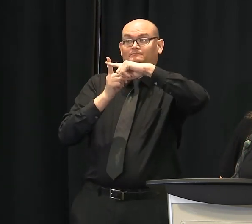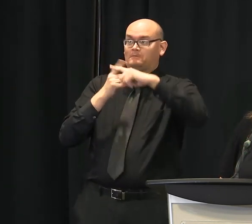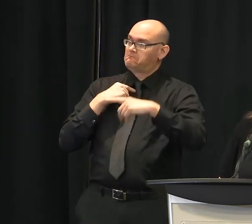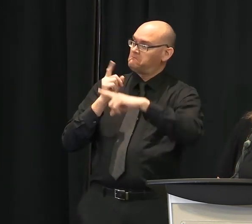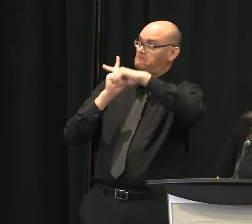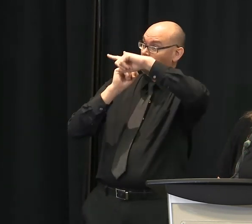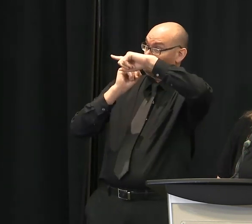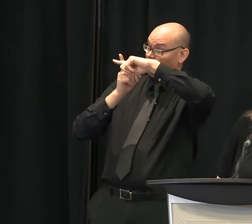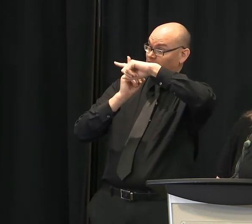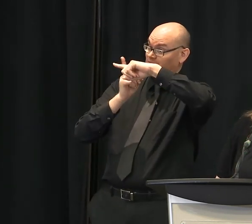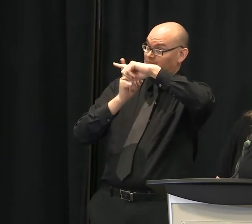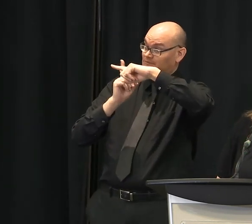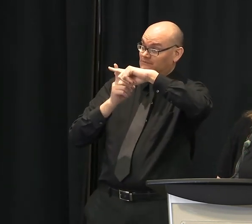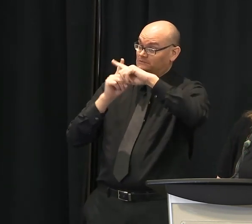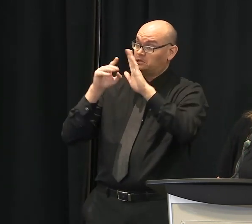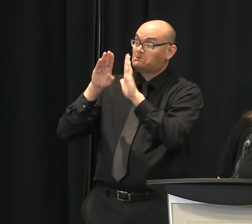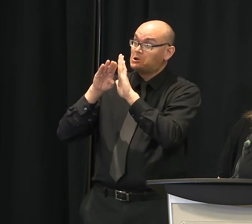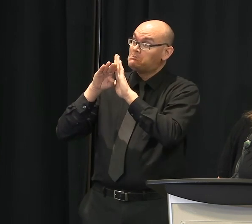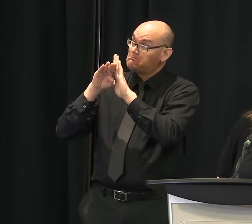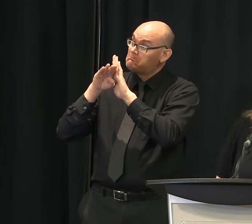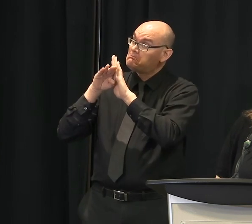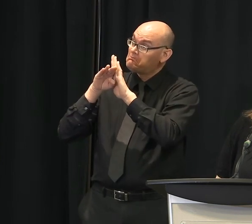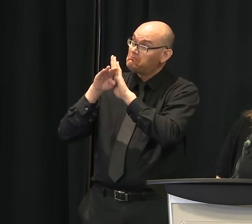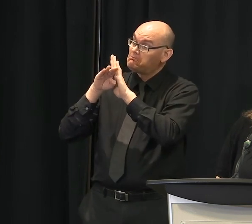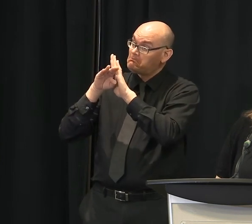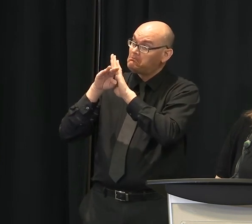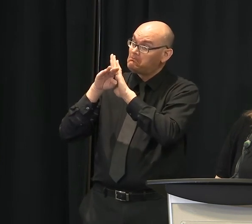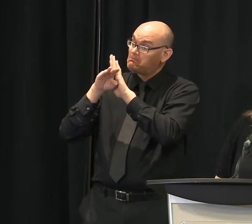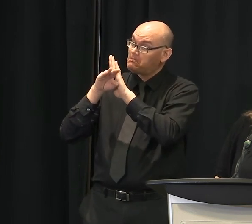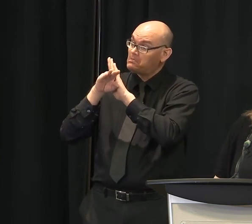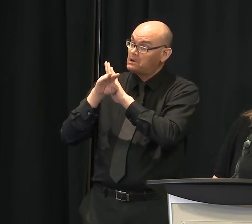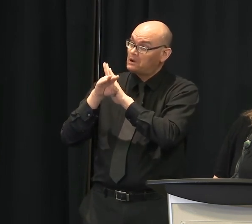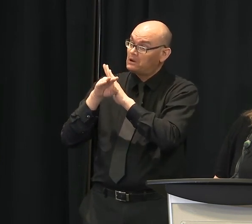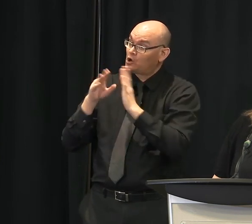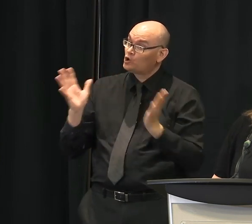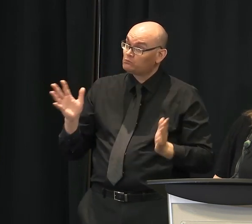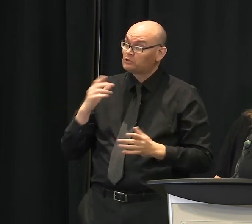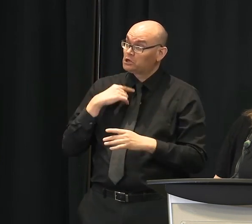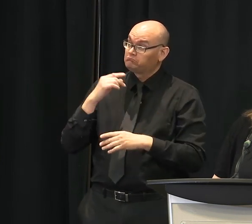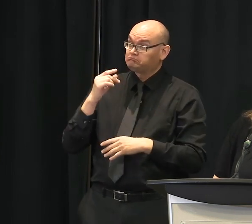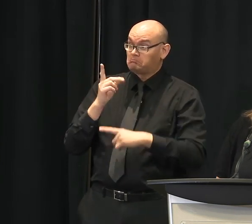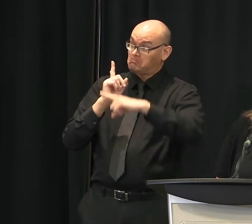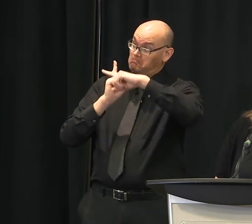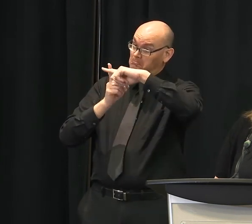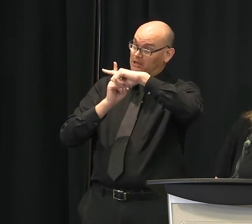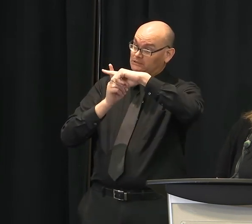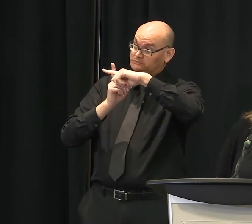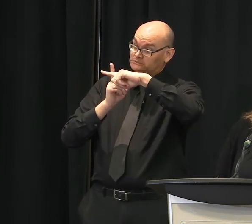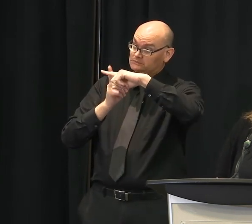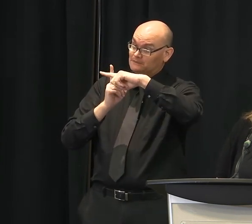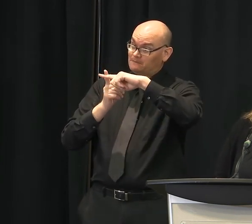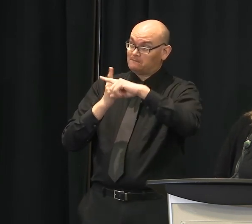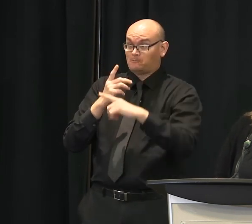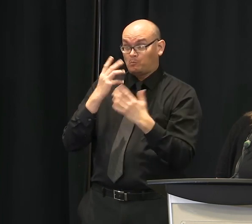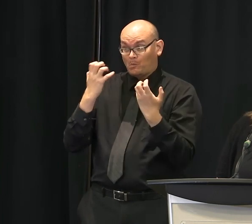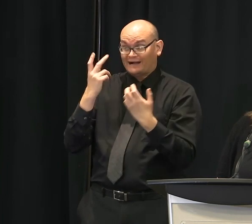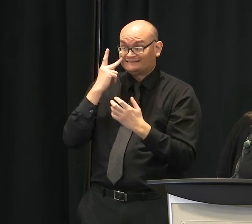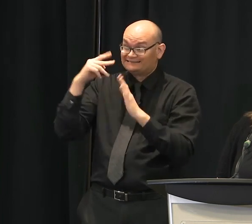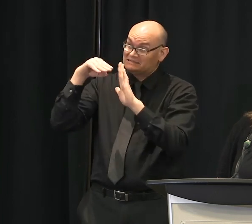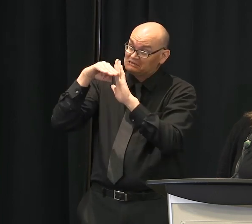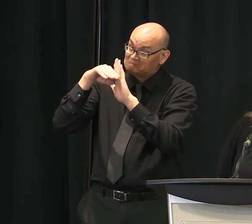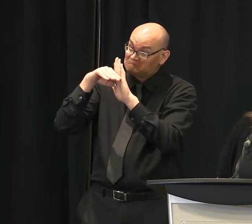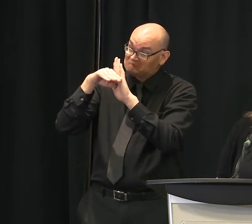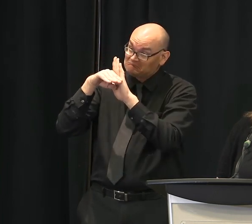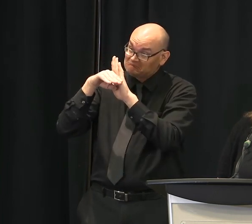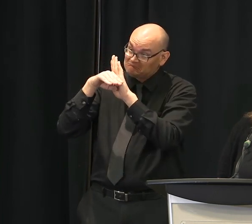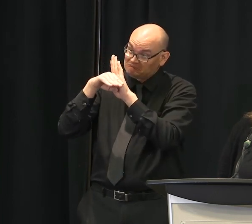continued flattening is more encouraging. We want, of course, to see it go down. But we also, as things open, want to